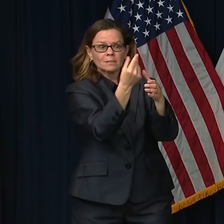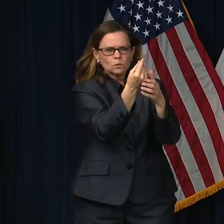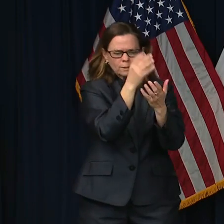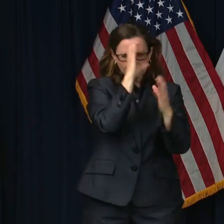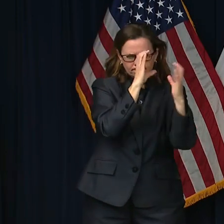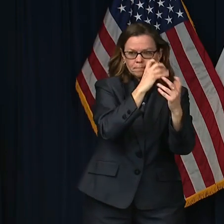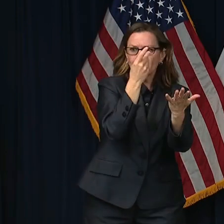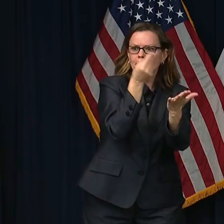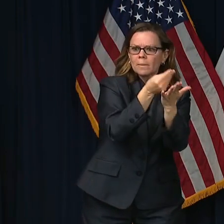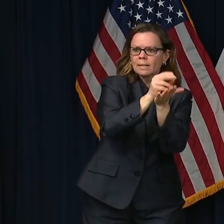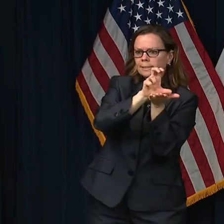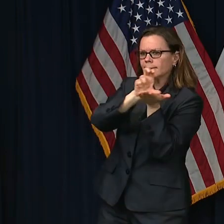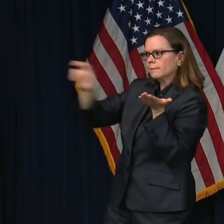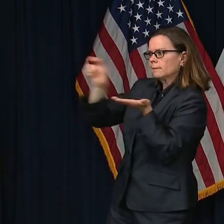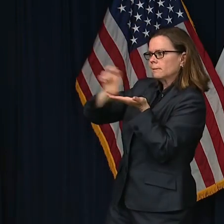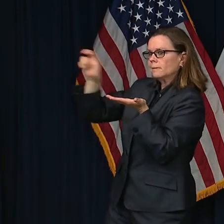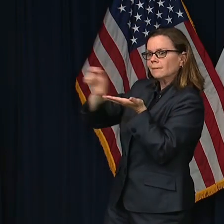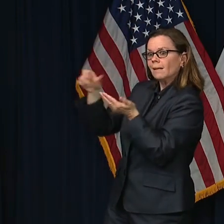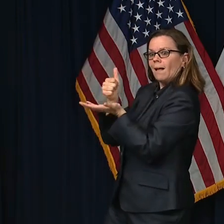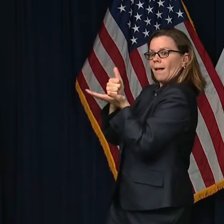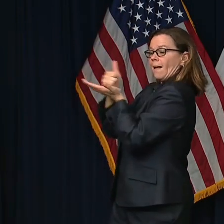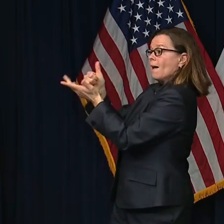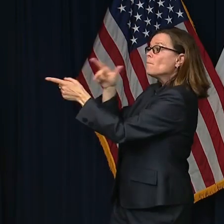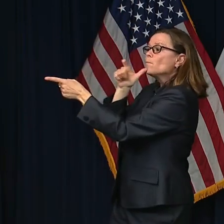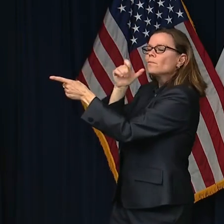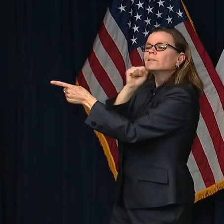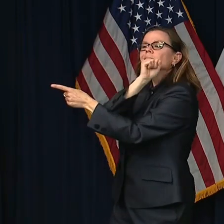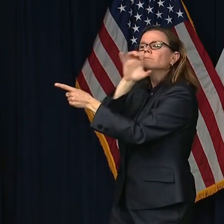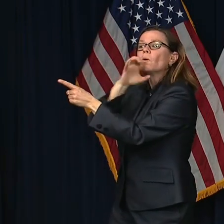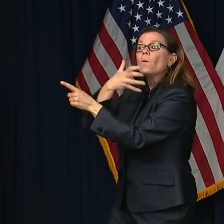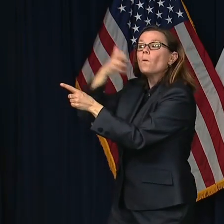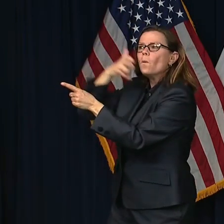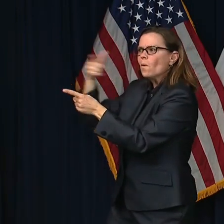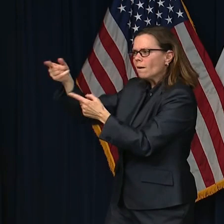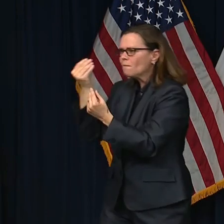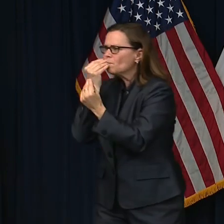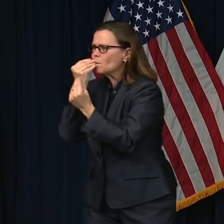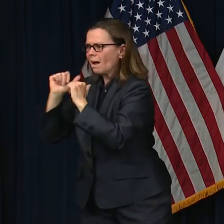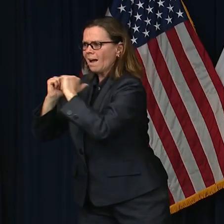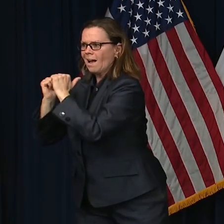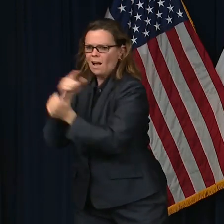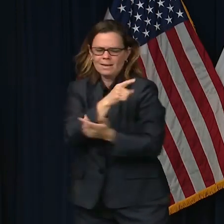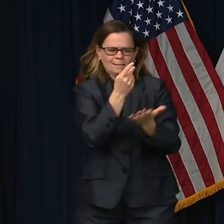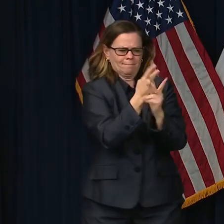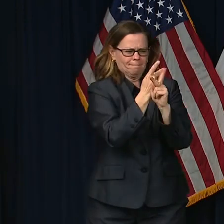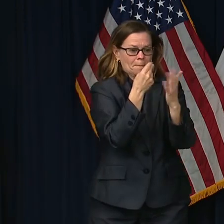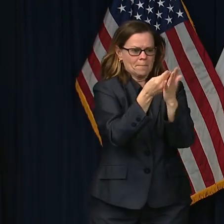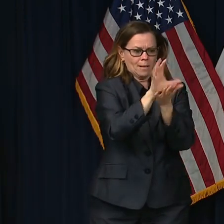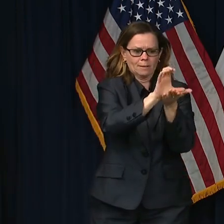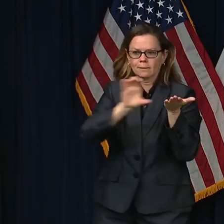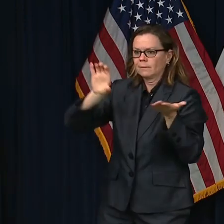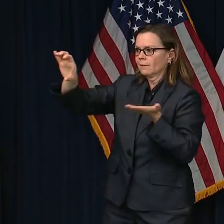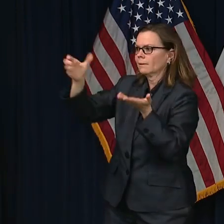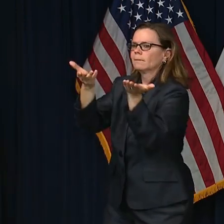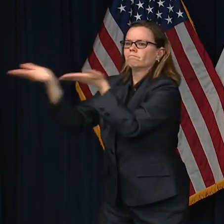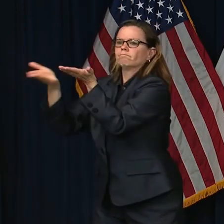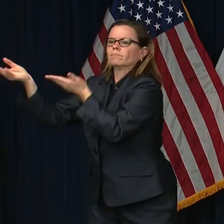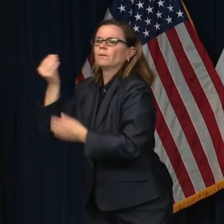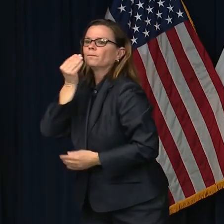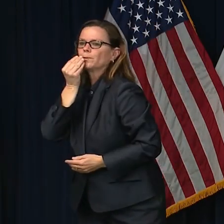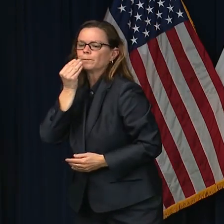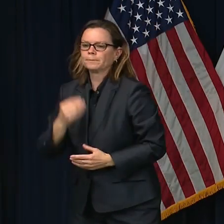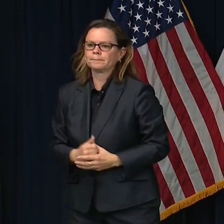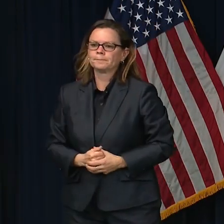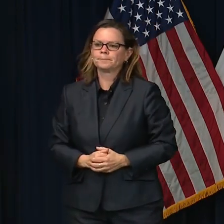-delivered meals for our seniors. Last week alone, the Department processed nearly 1,000 new home-delivered meal